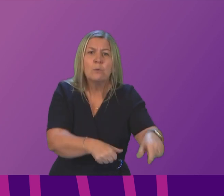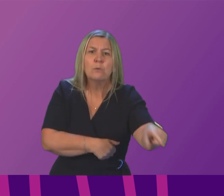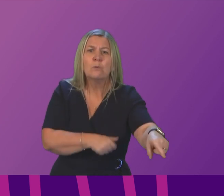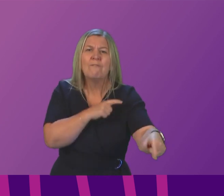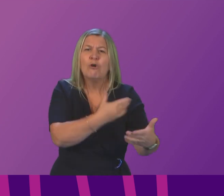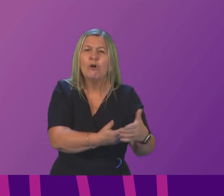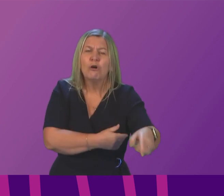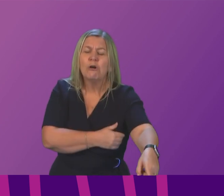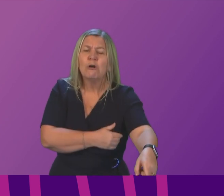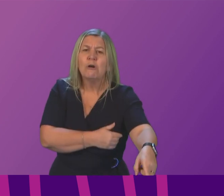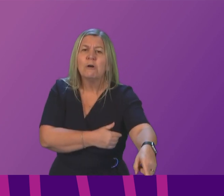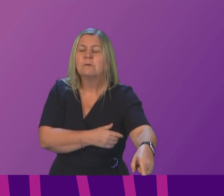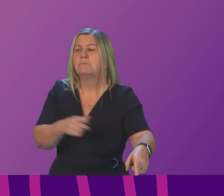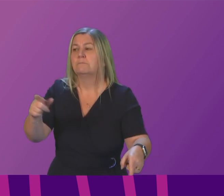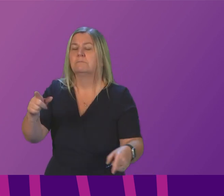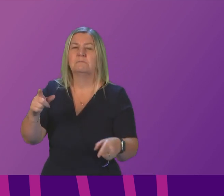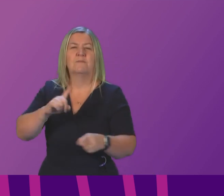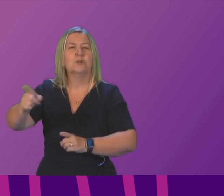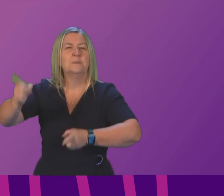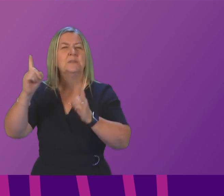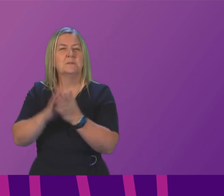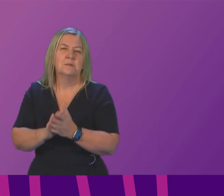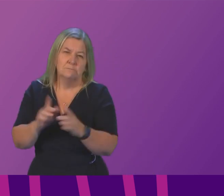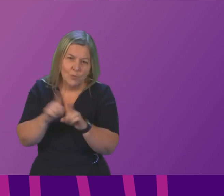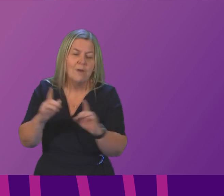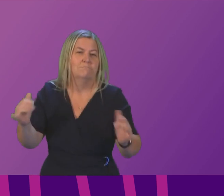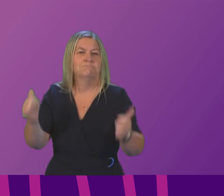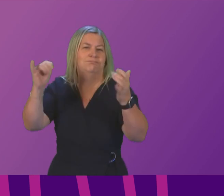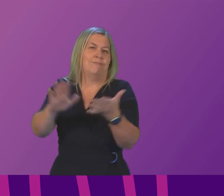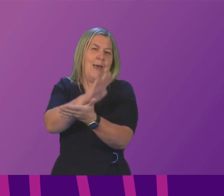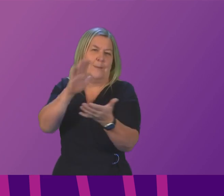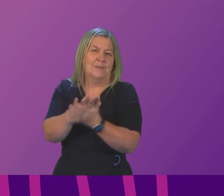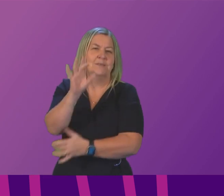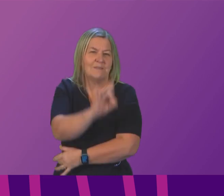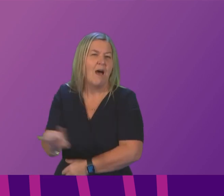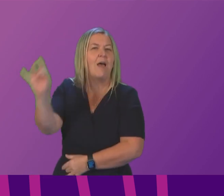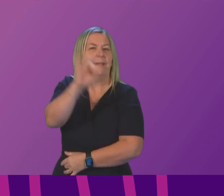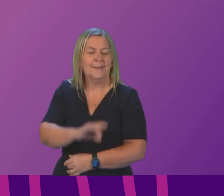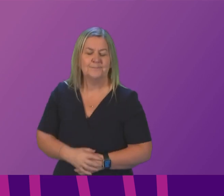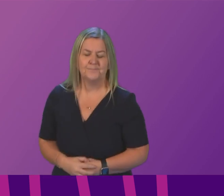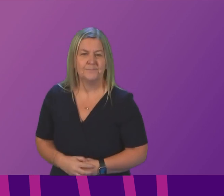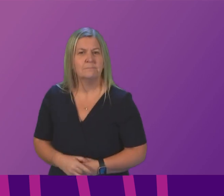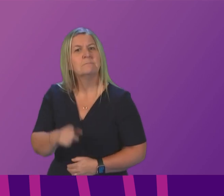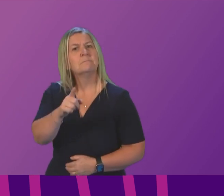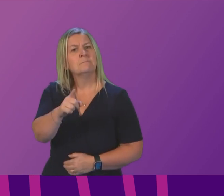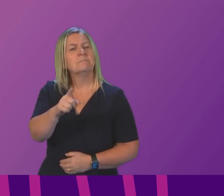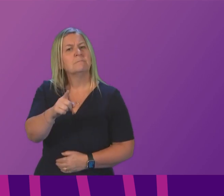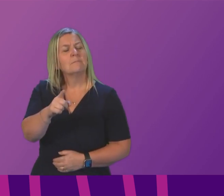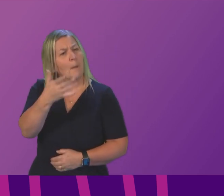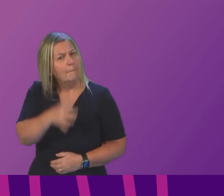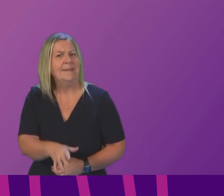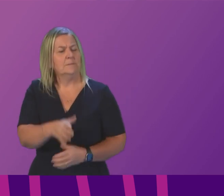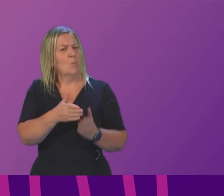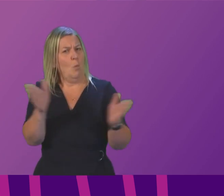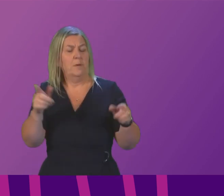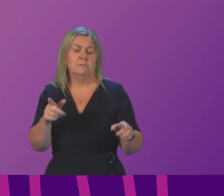opportunity to wish those celebrating across the country a very happy and peaceful Diwali. I have been very open about this. We have a